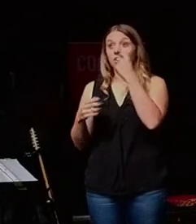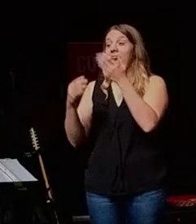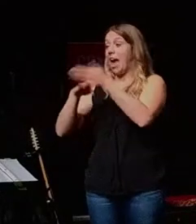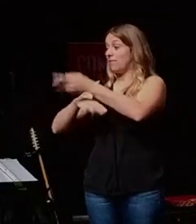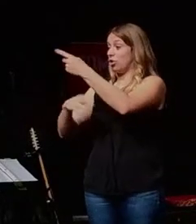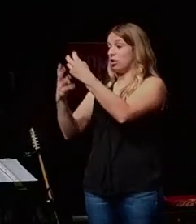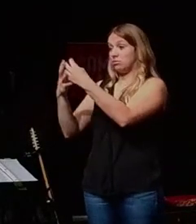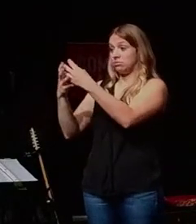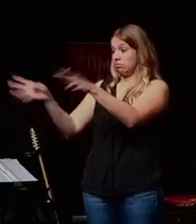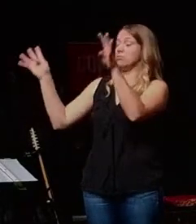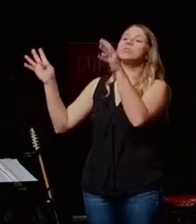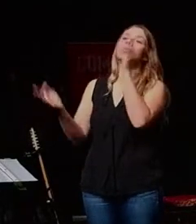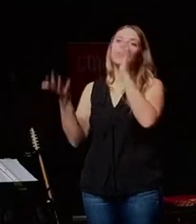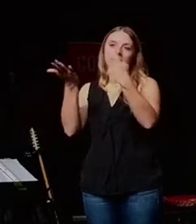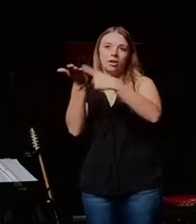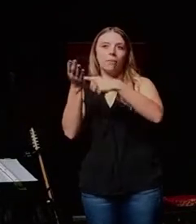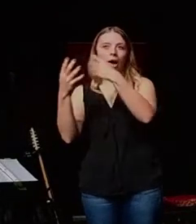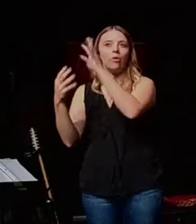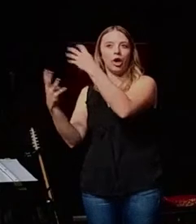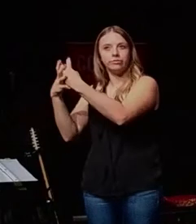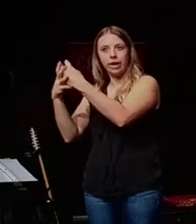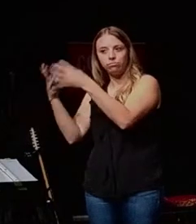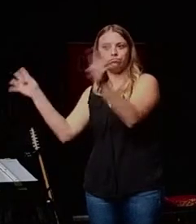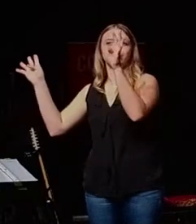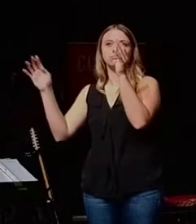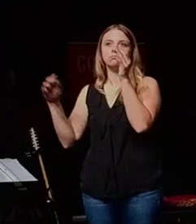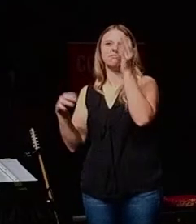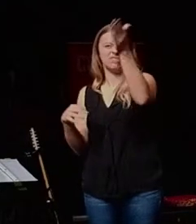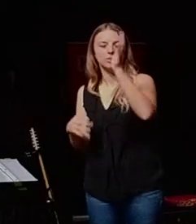we can actually talk about that story probably next, from jail.